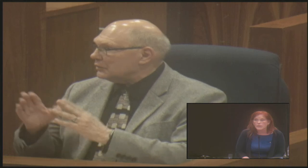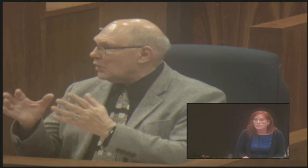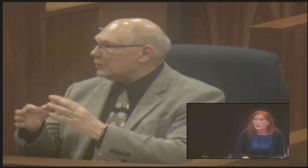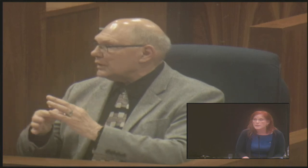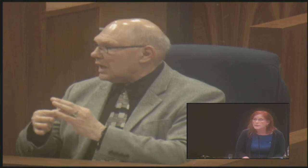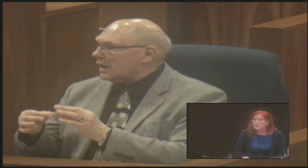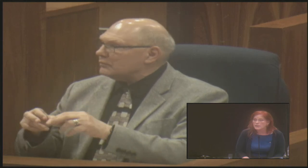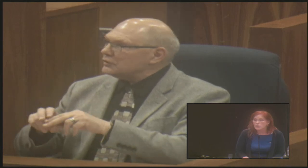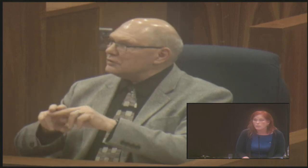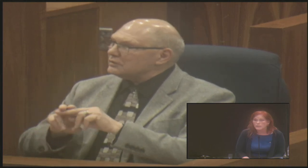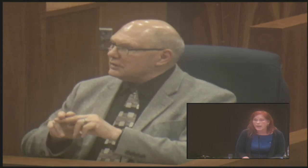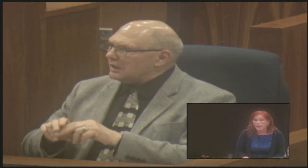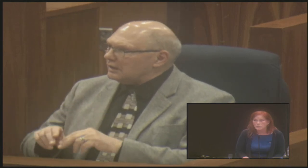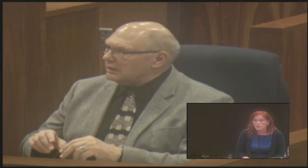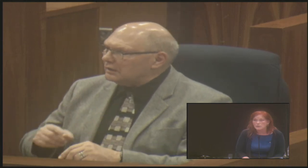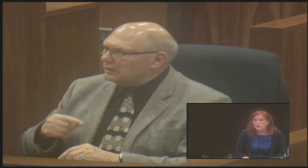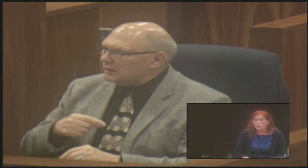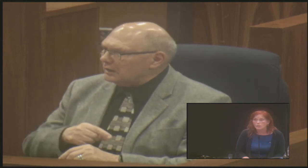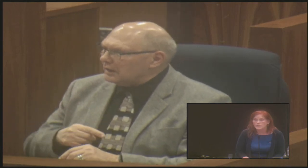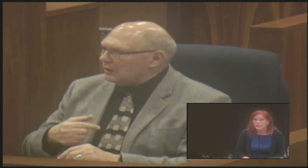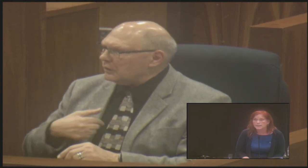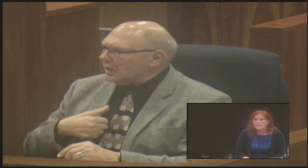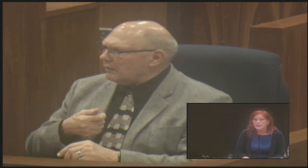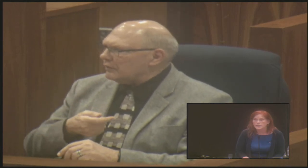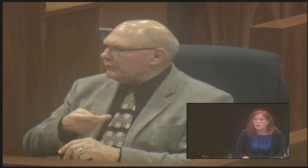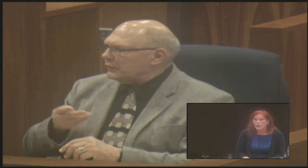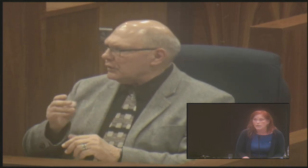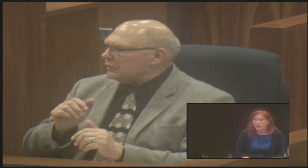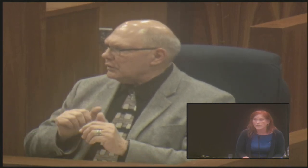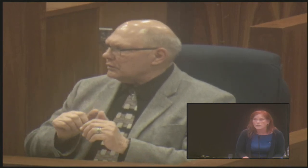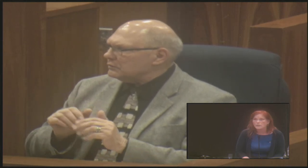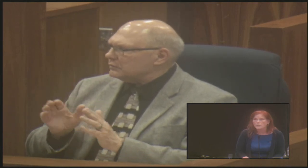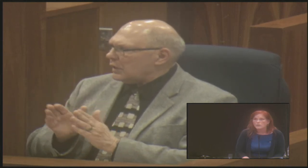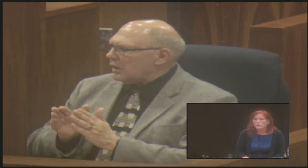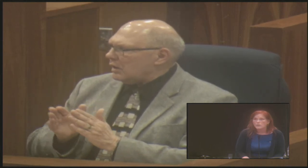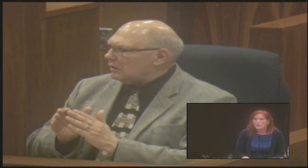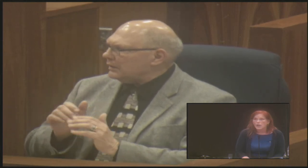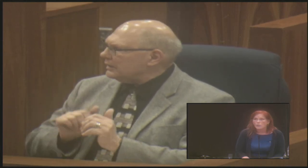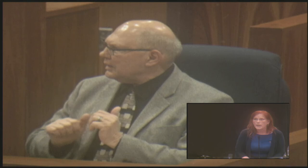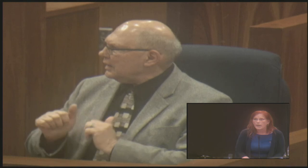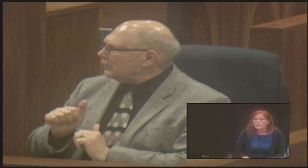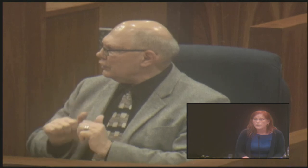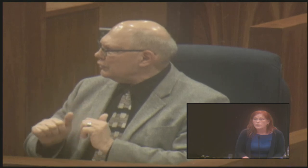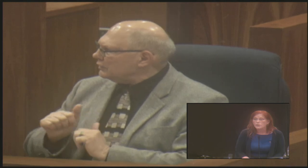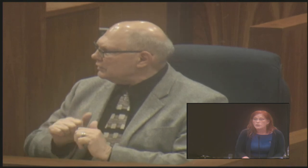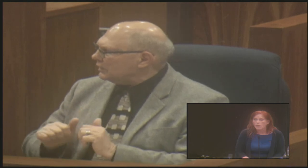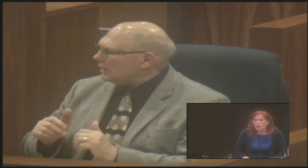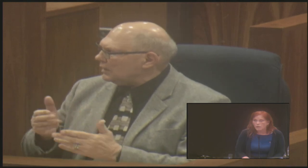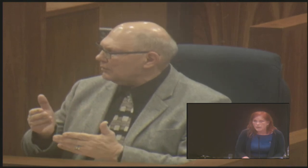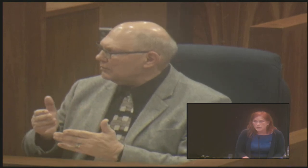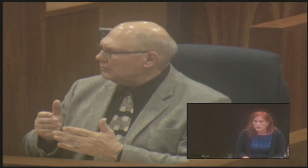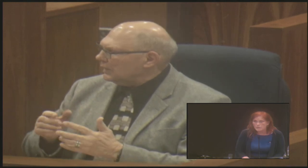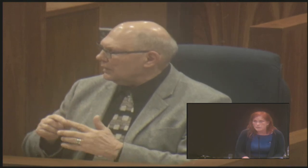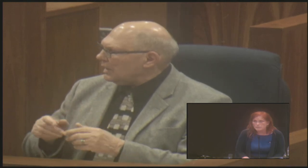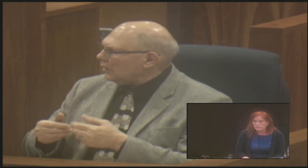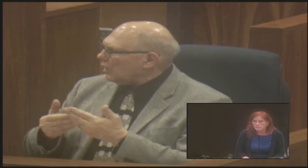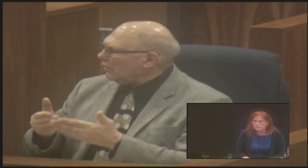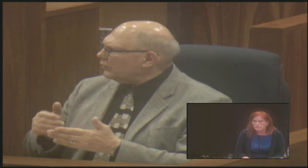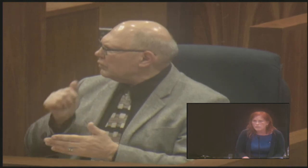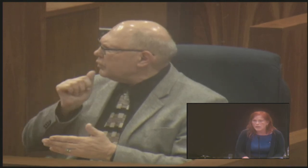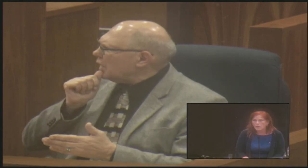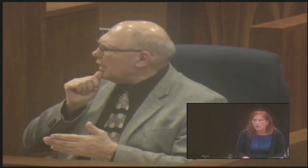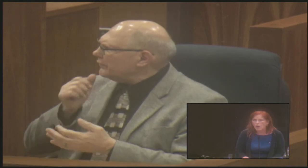one movie, but still it's open captioned. So a person can sit and enjoy that. Uh, we have a few small theaters